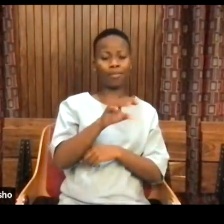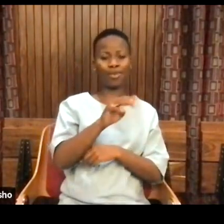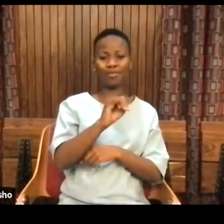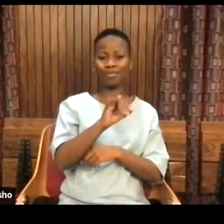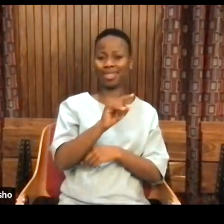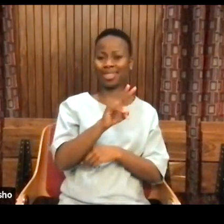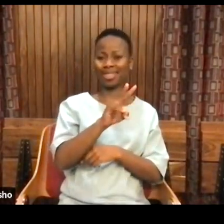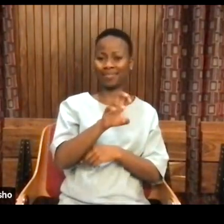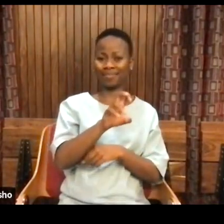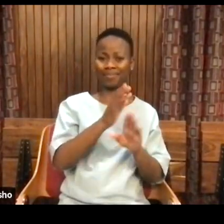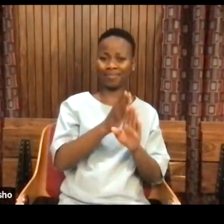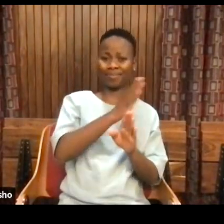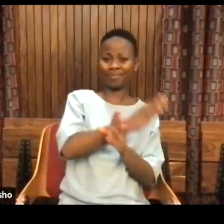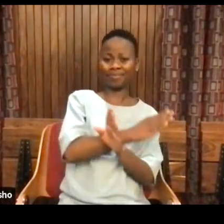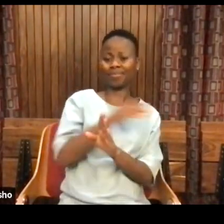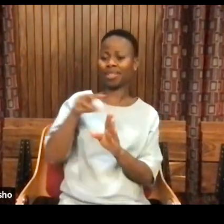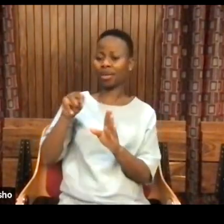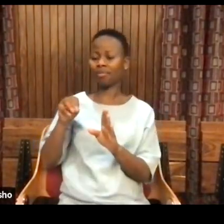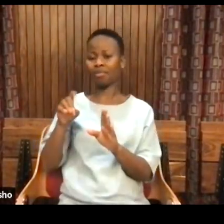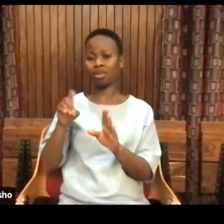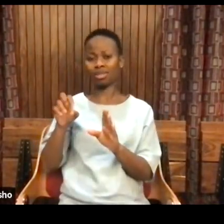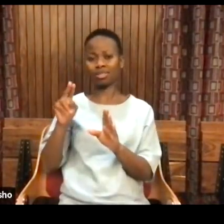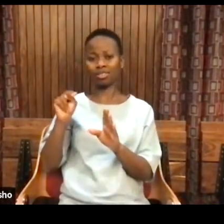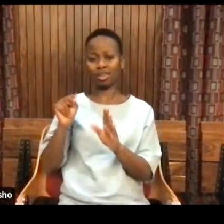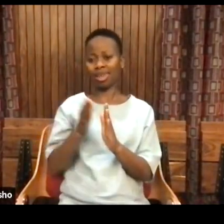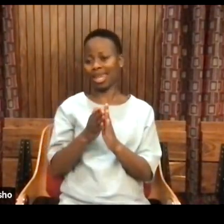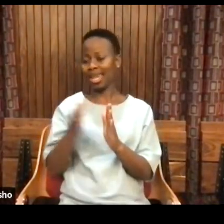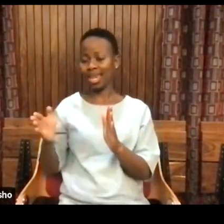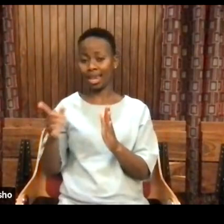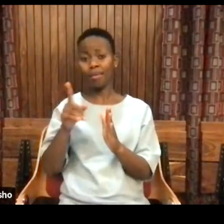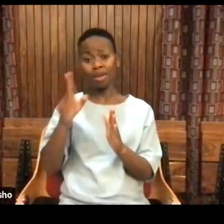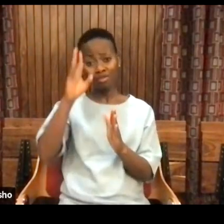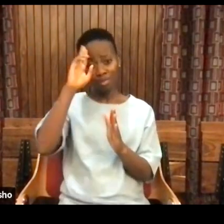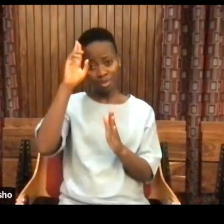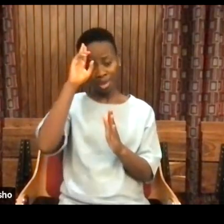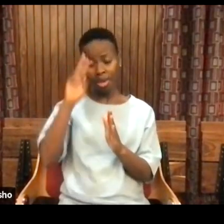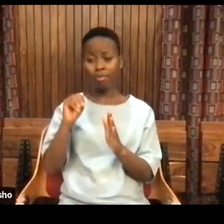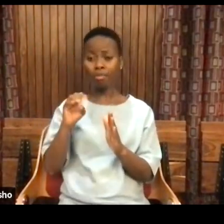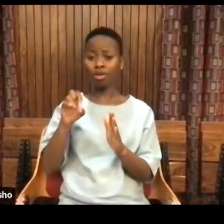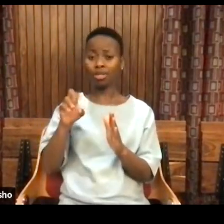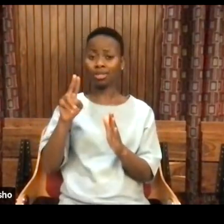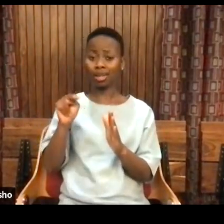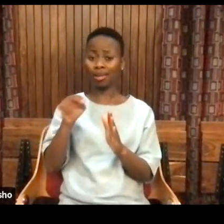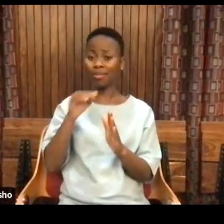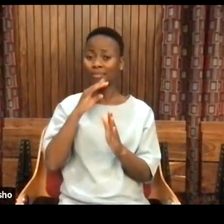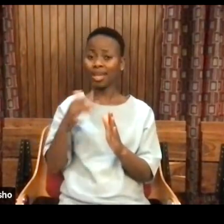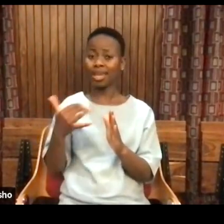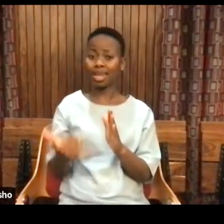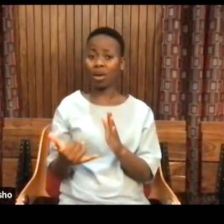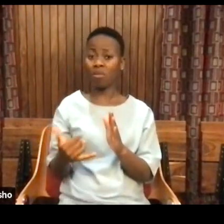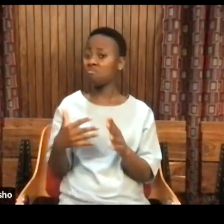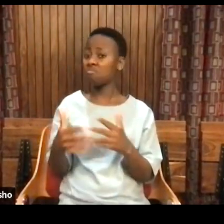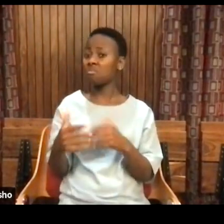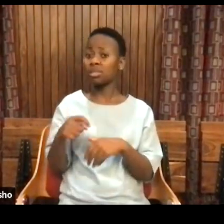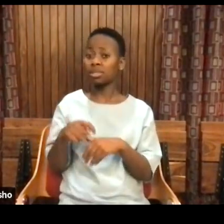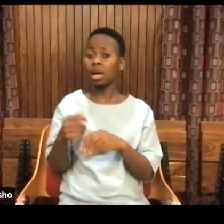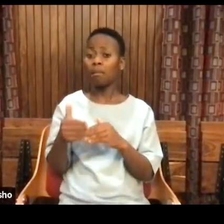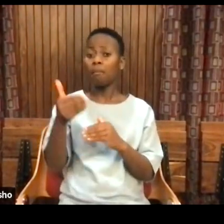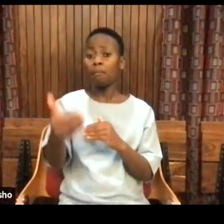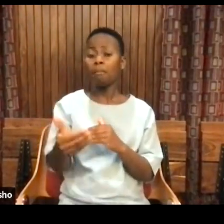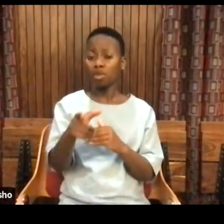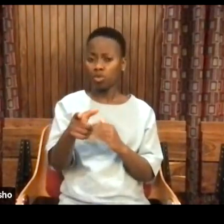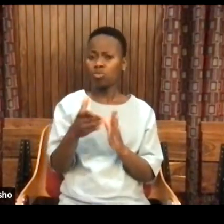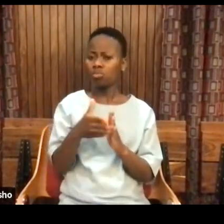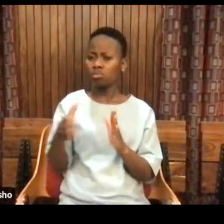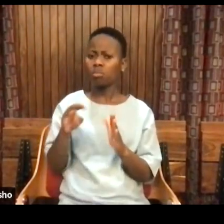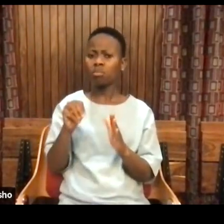Ultimately, all modern means is to belong to the present. And whatever time you're in, you're modern. As long